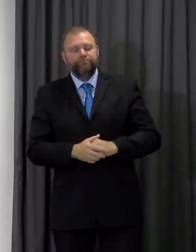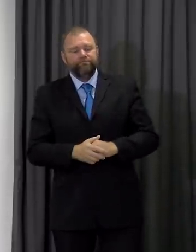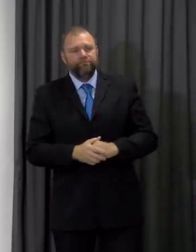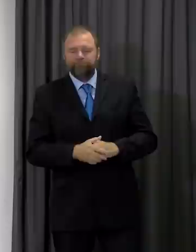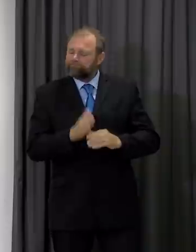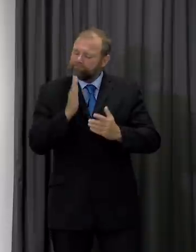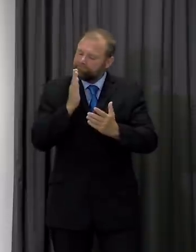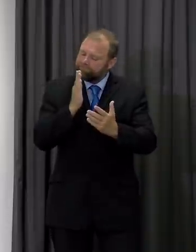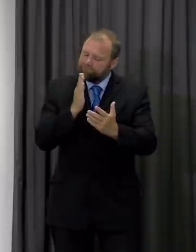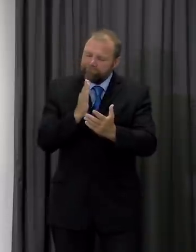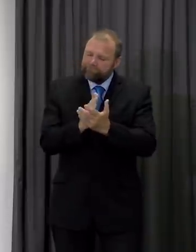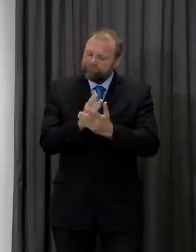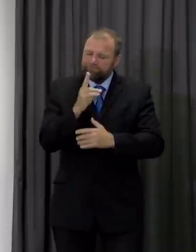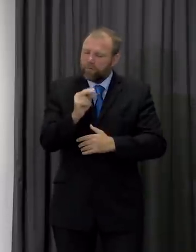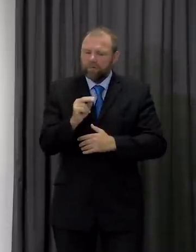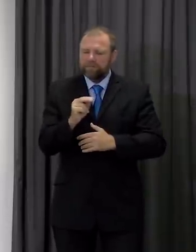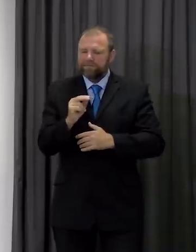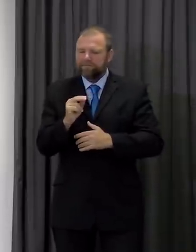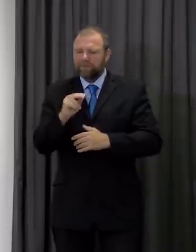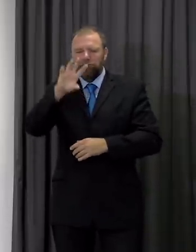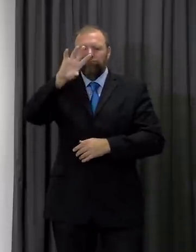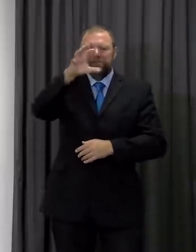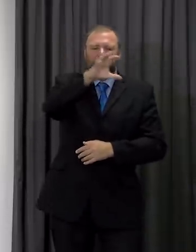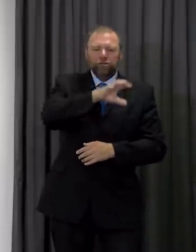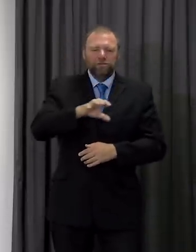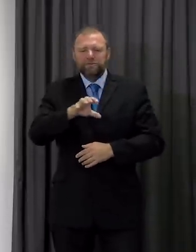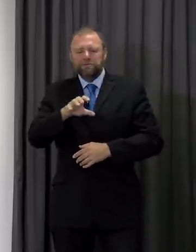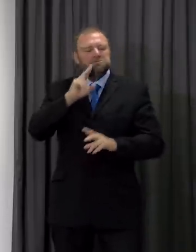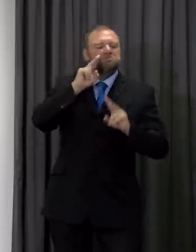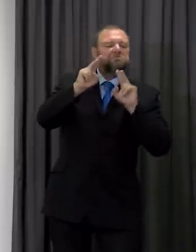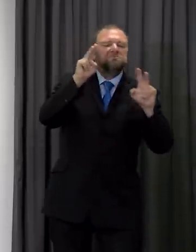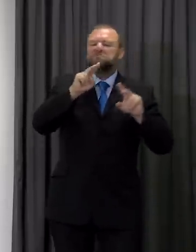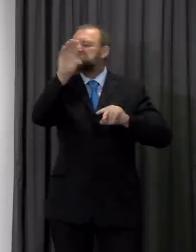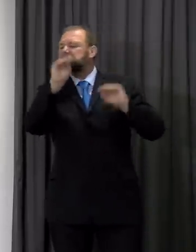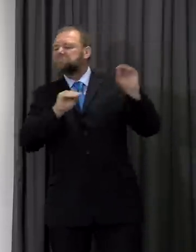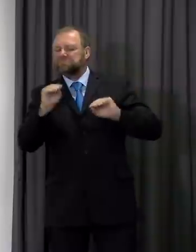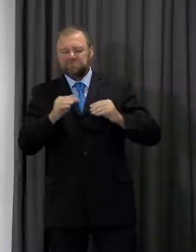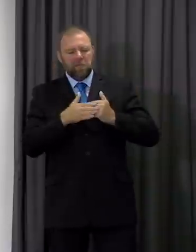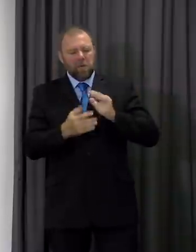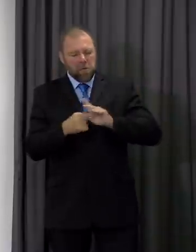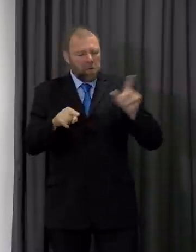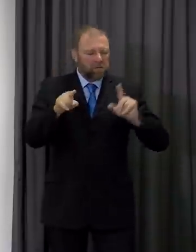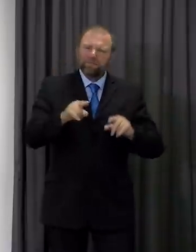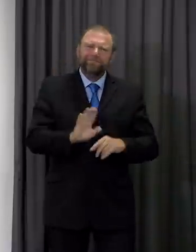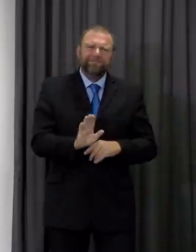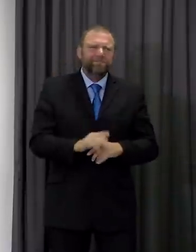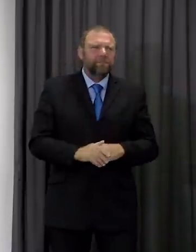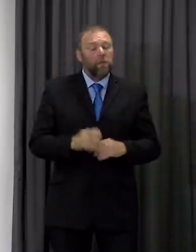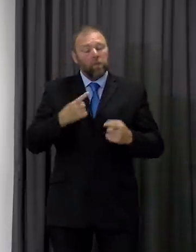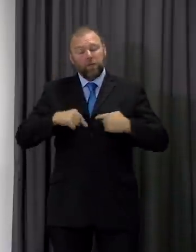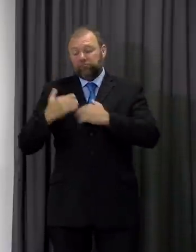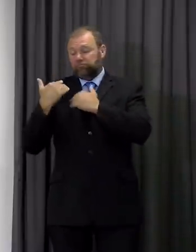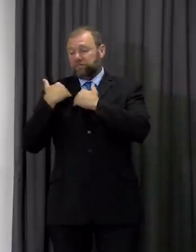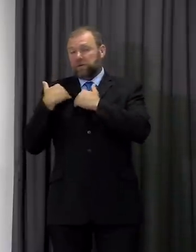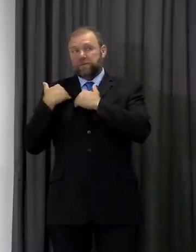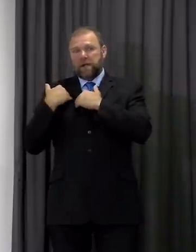certainly not taking a region versus region approach we're taking a responsible picture of the whole country and needing to understand where we have